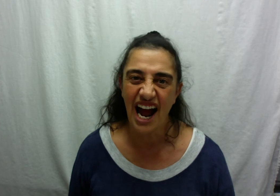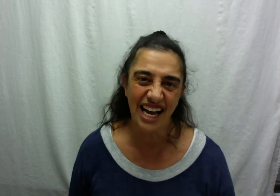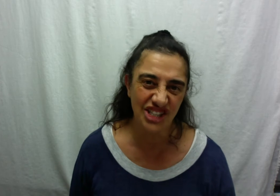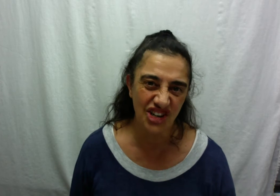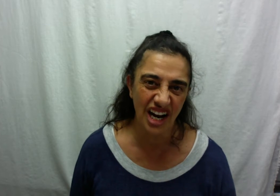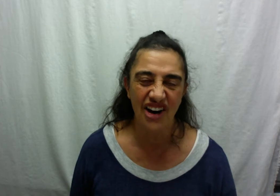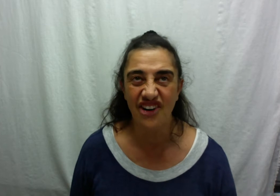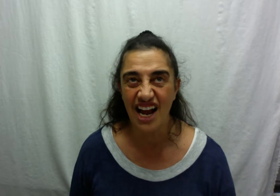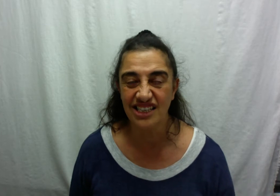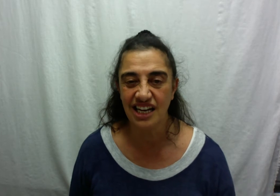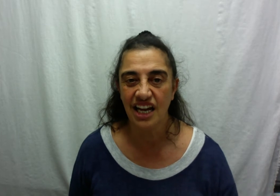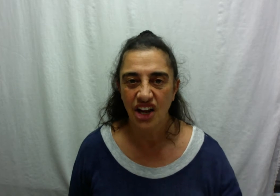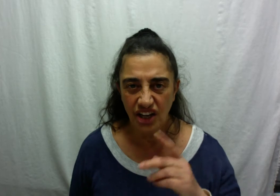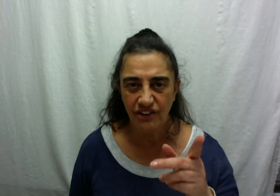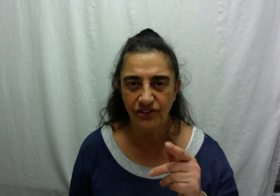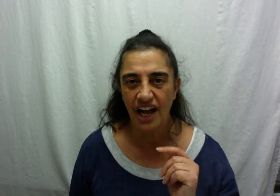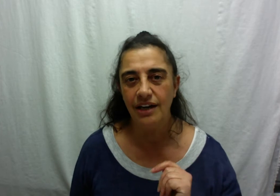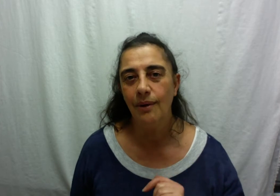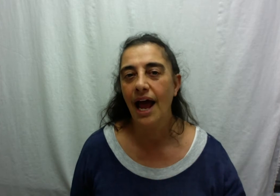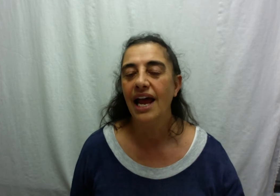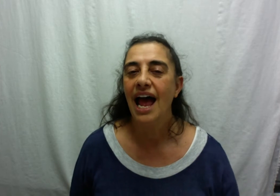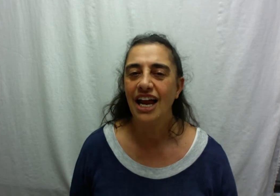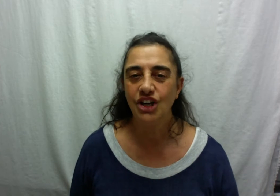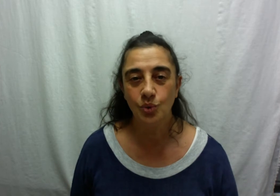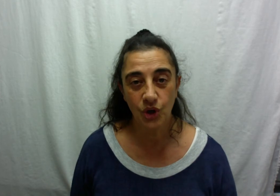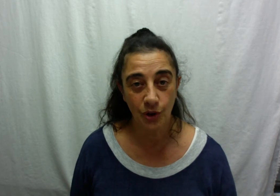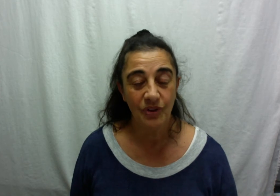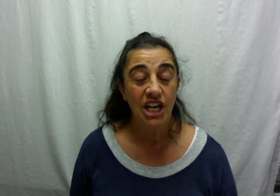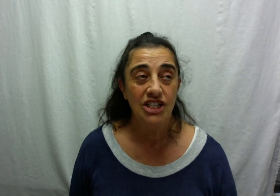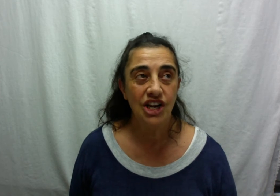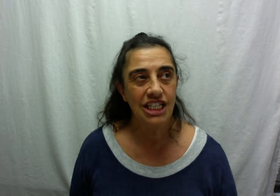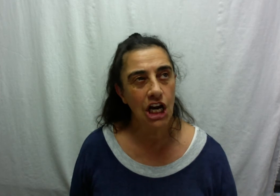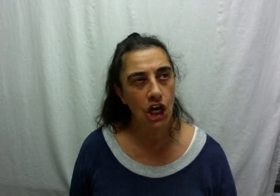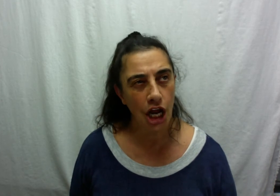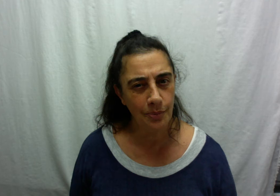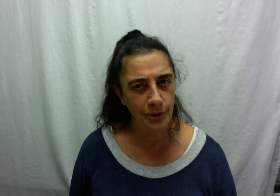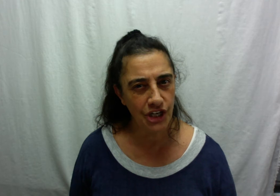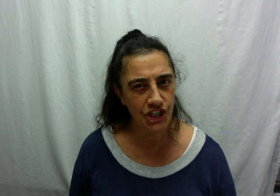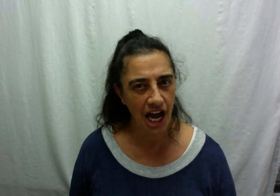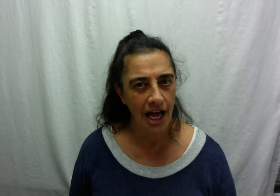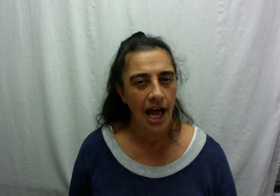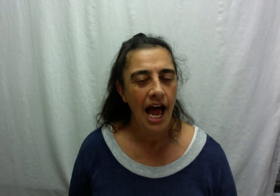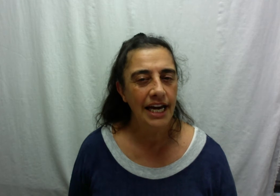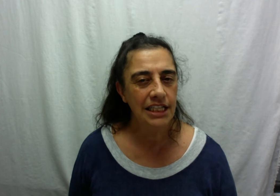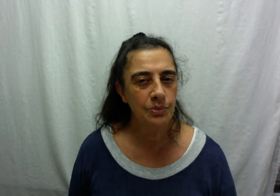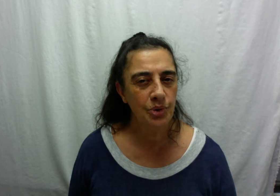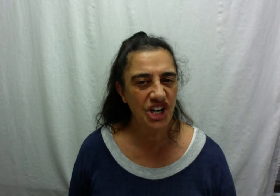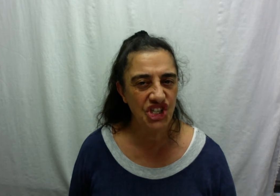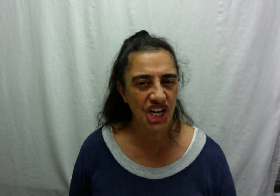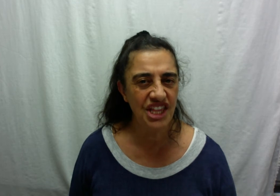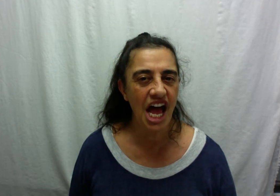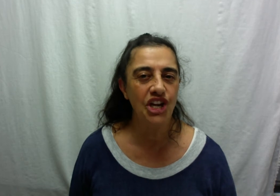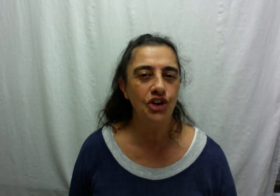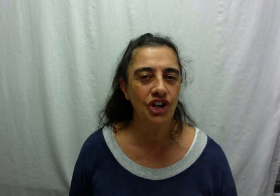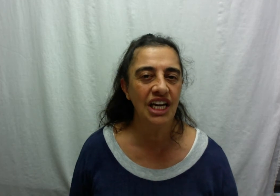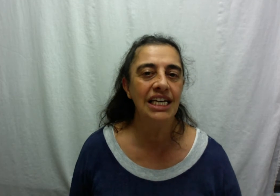under it around it you find a way and you will so it's a lot of pressure and it's pressure that you can